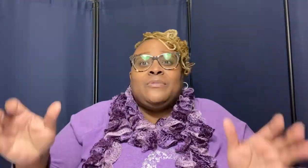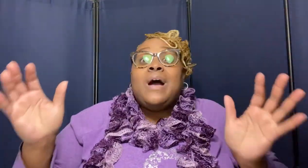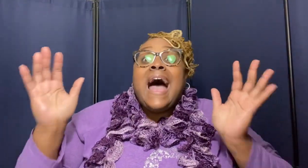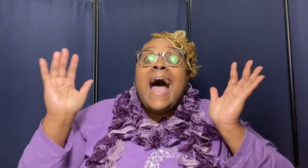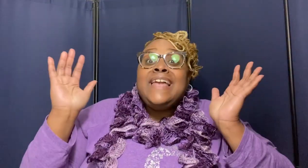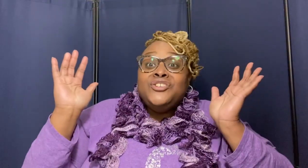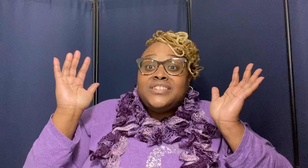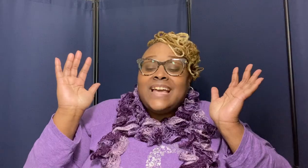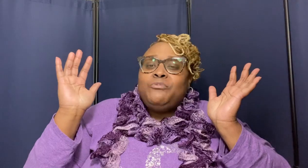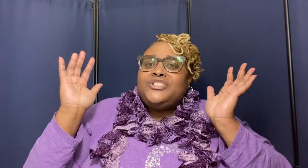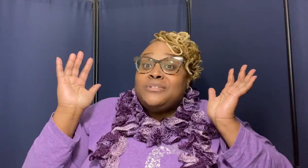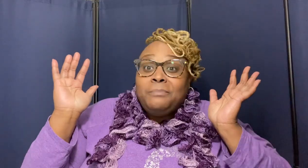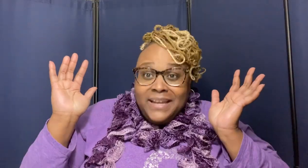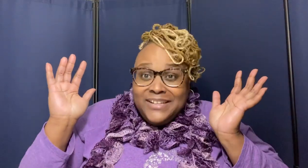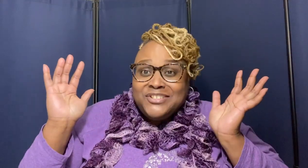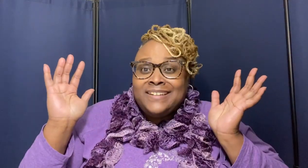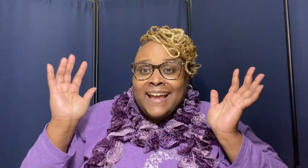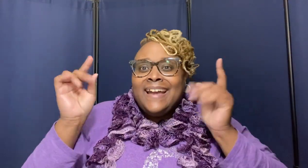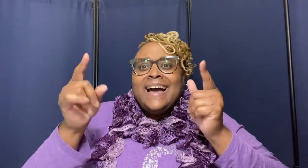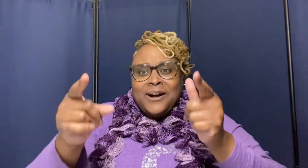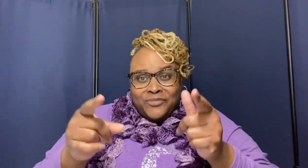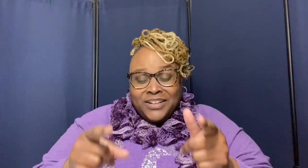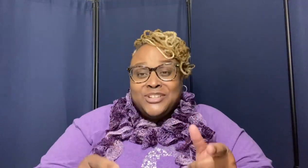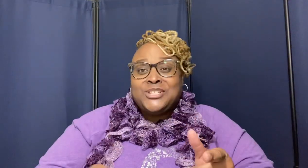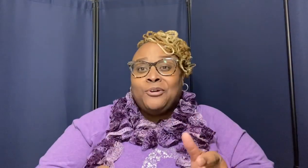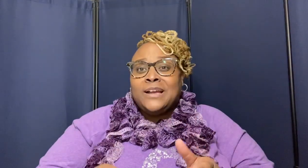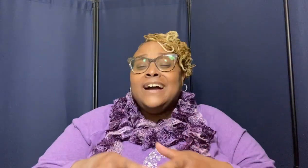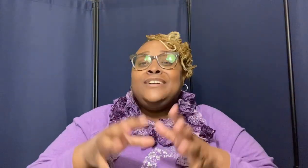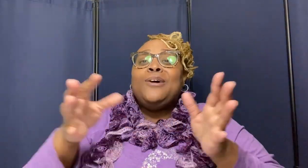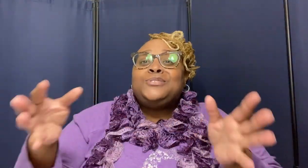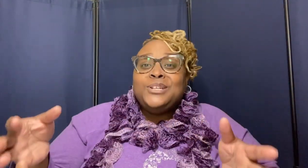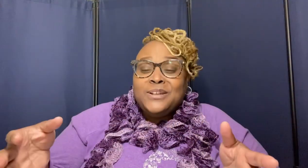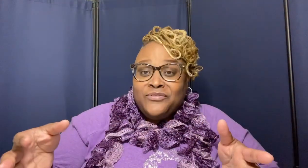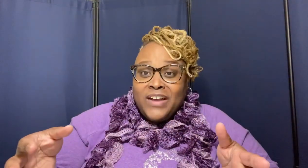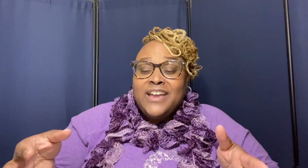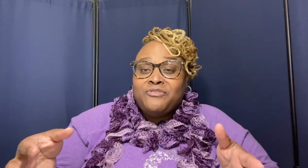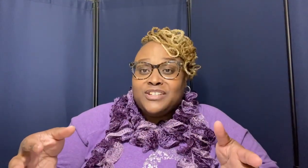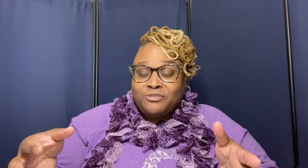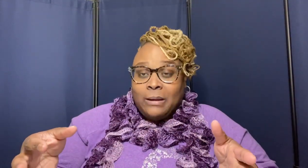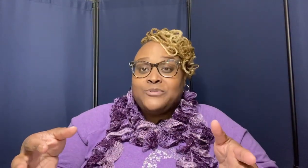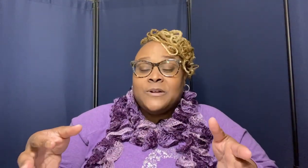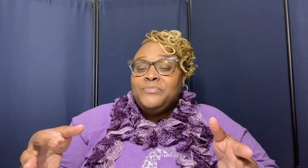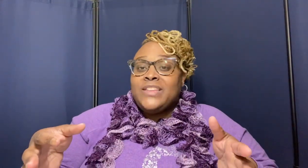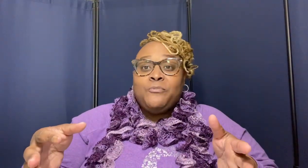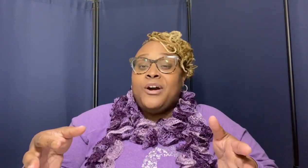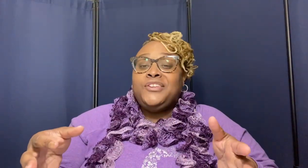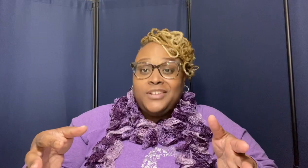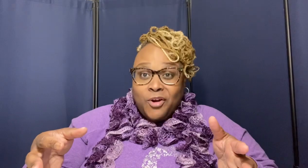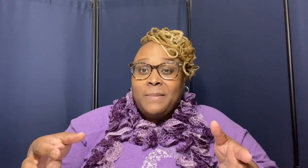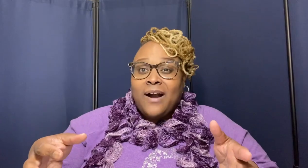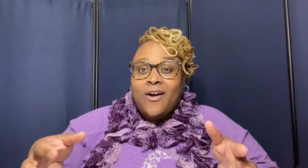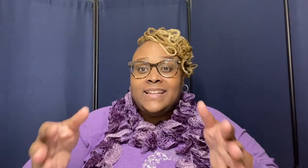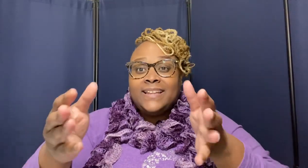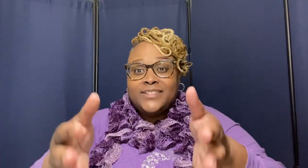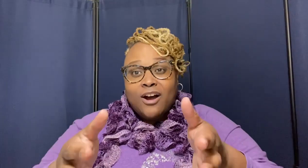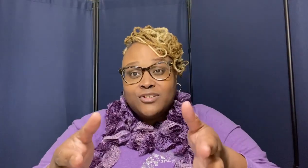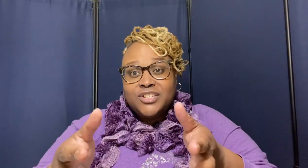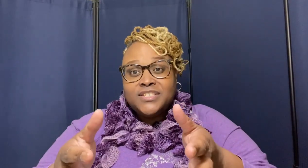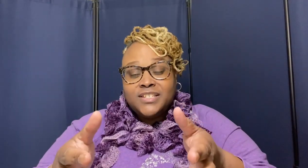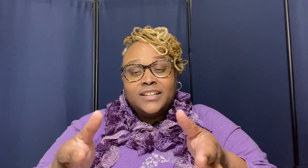how you say what you mean janae i'm finna show you go to your favorite scripture that one you know by heart that they taught you in sunday